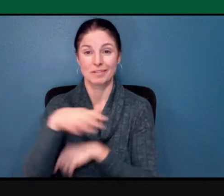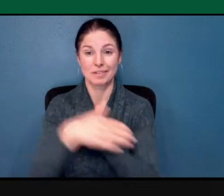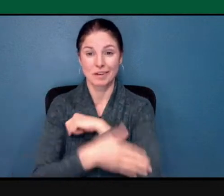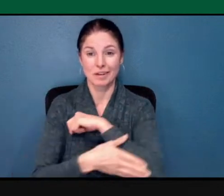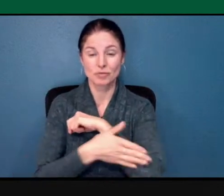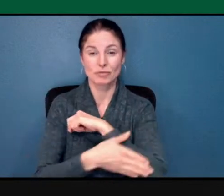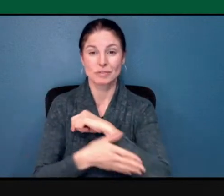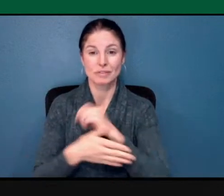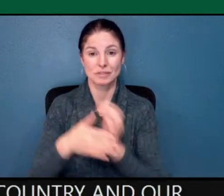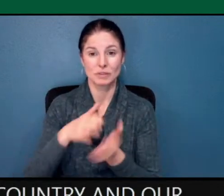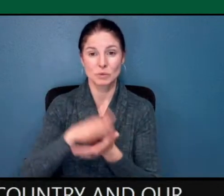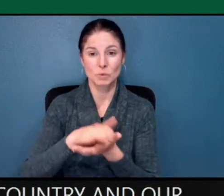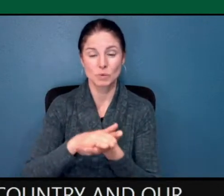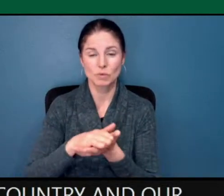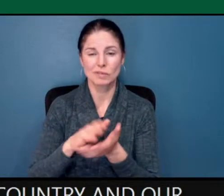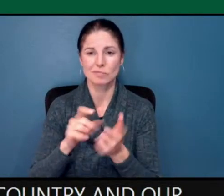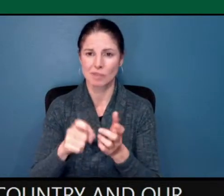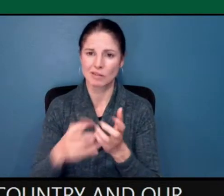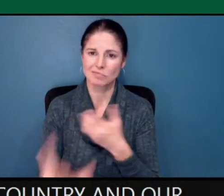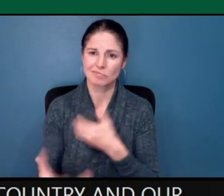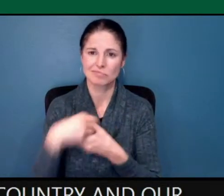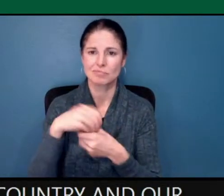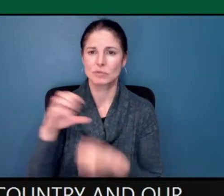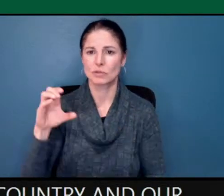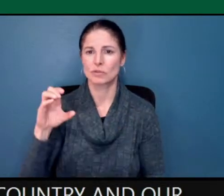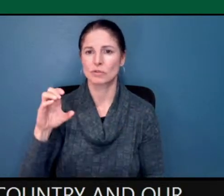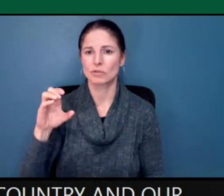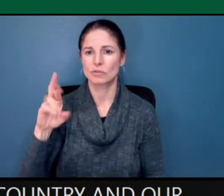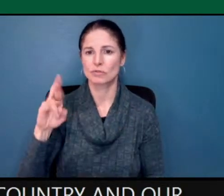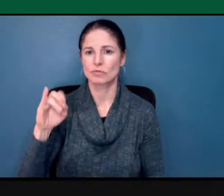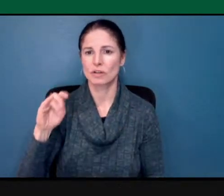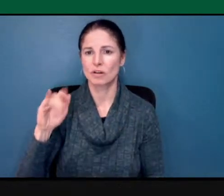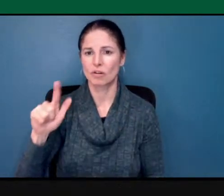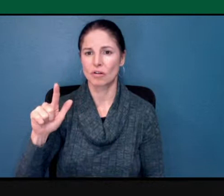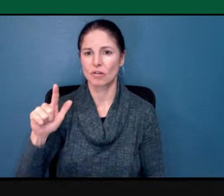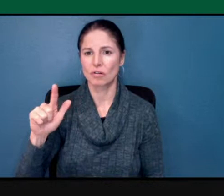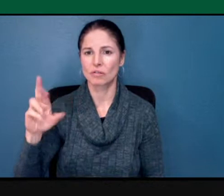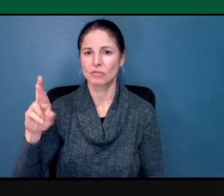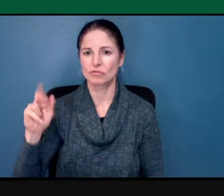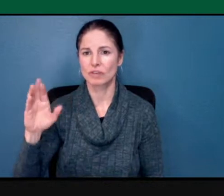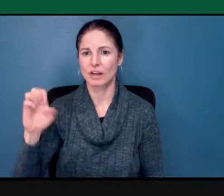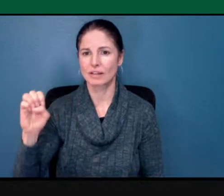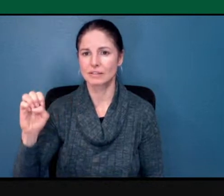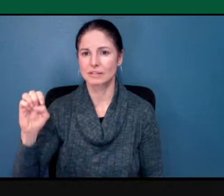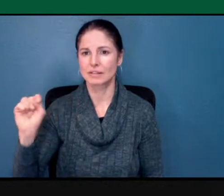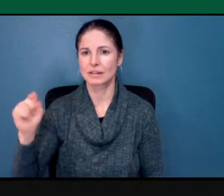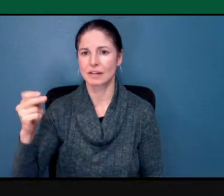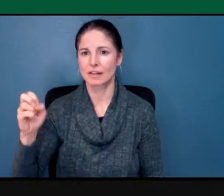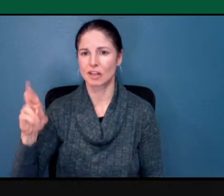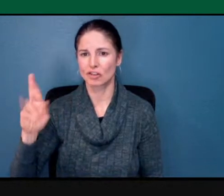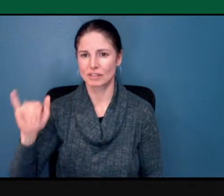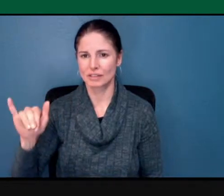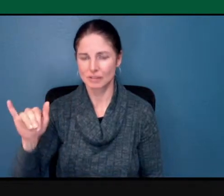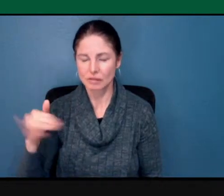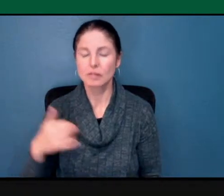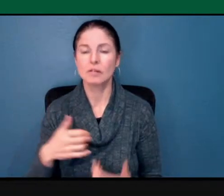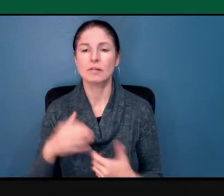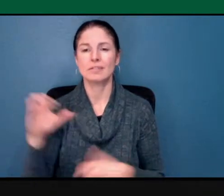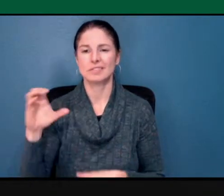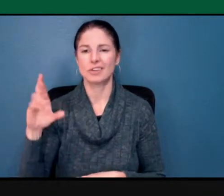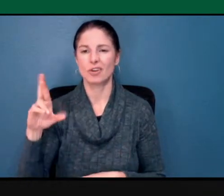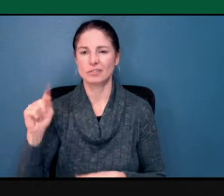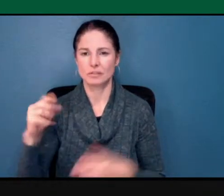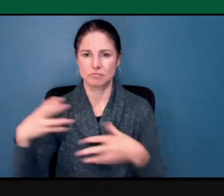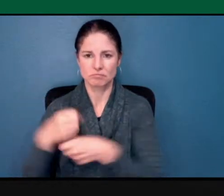critical race theory, the way it has infiltrated our schools, and even some of our college campuses in which we are, people